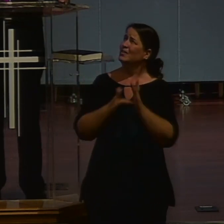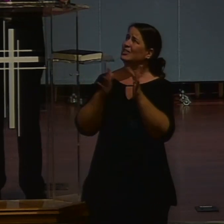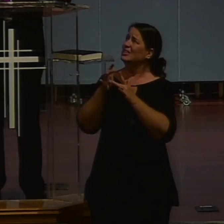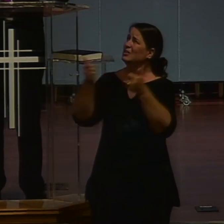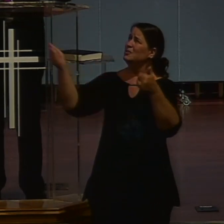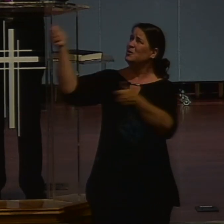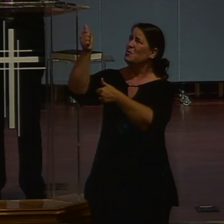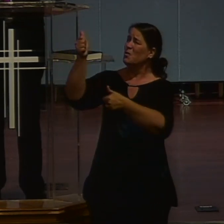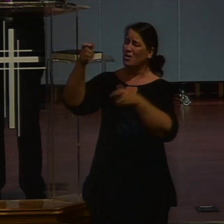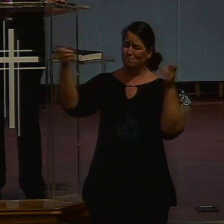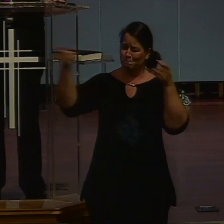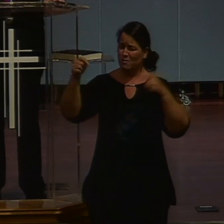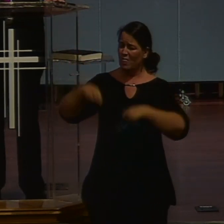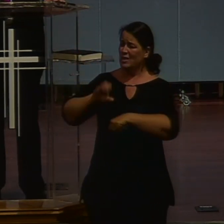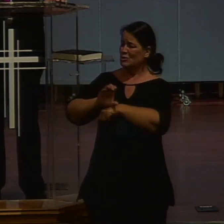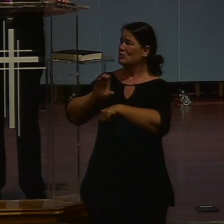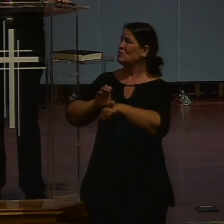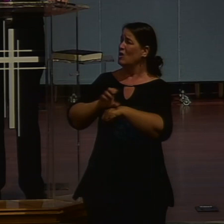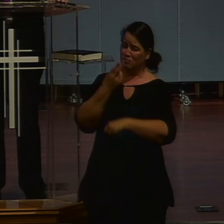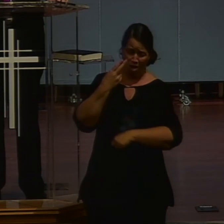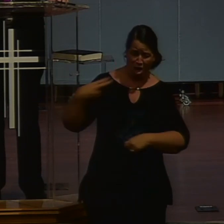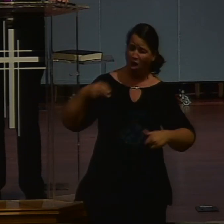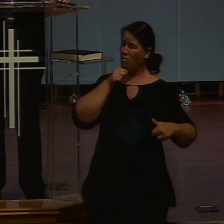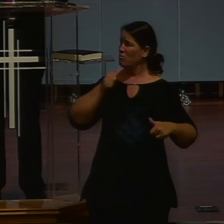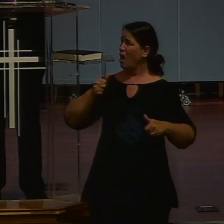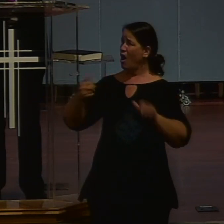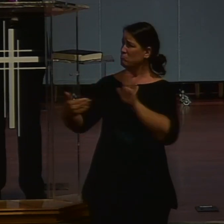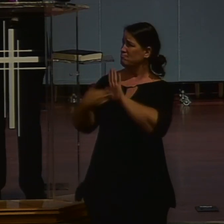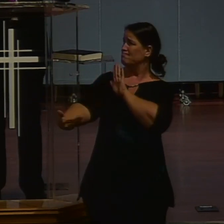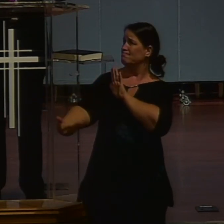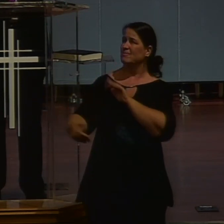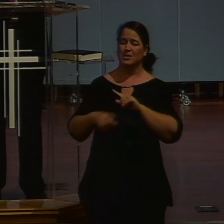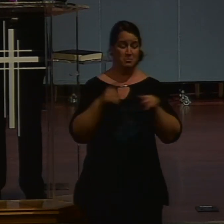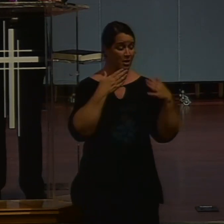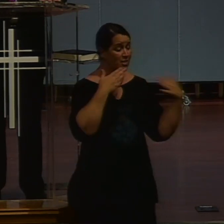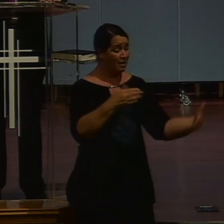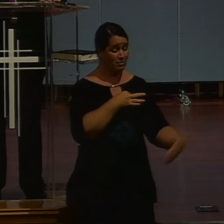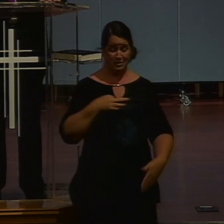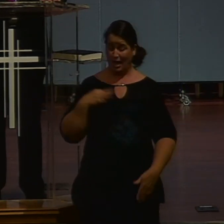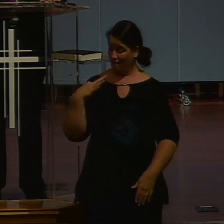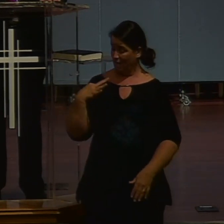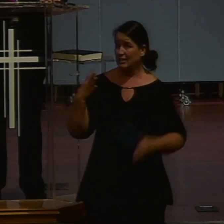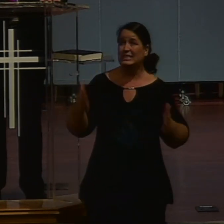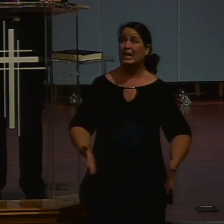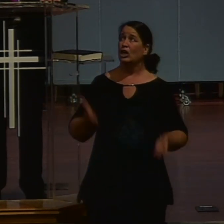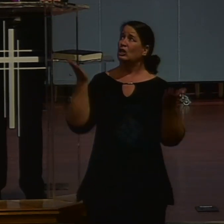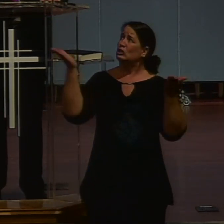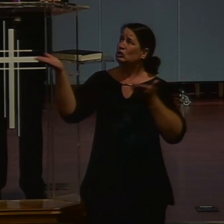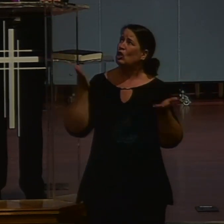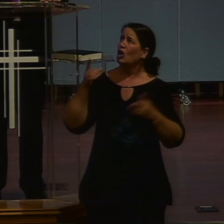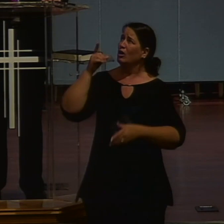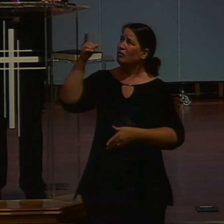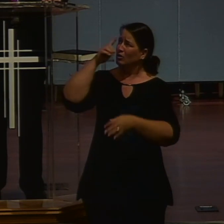church. And you've told us the gates of hell will not prevail against it. Thank you for our staff and for our volunteers who have served you